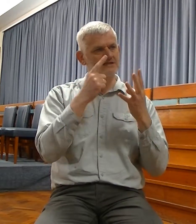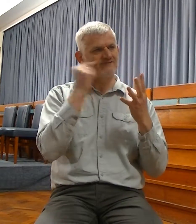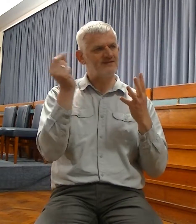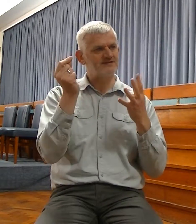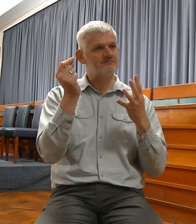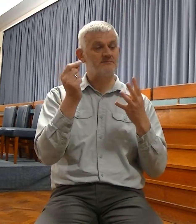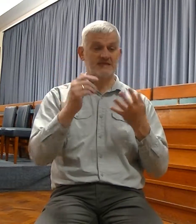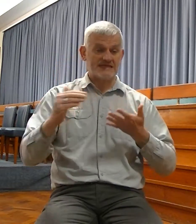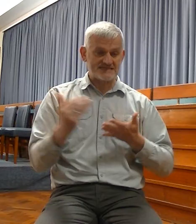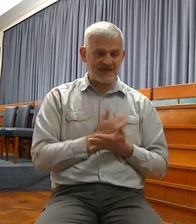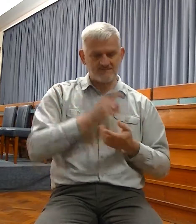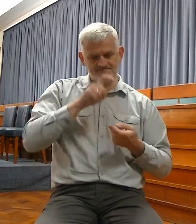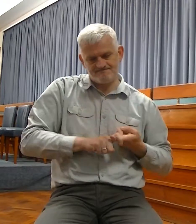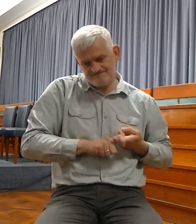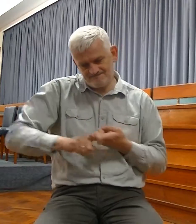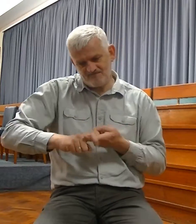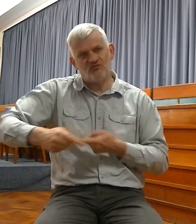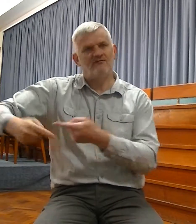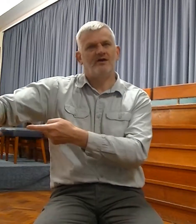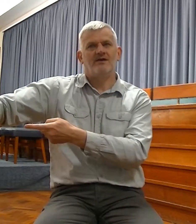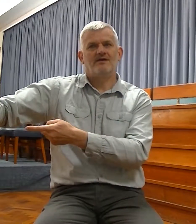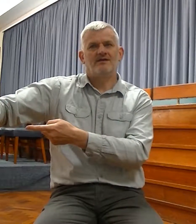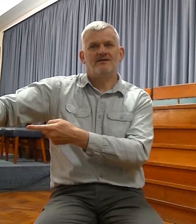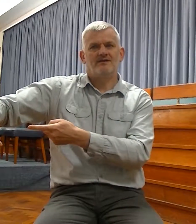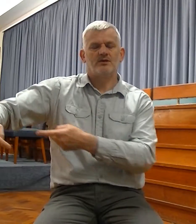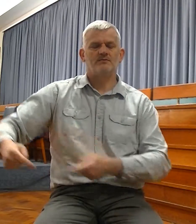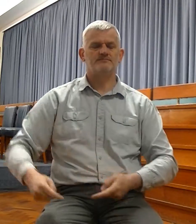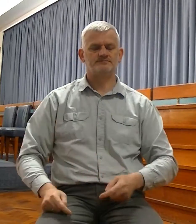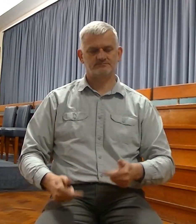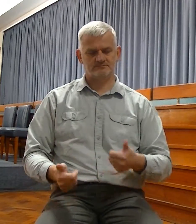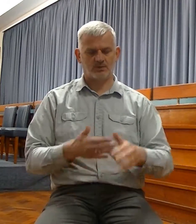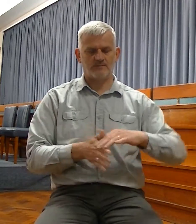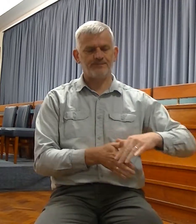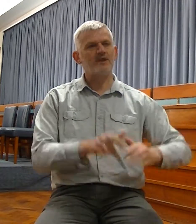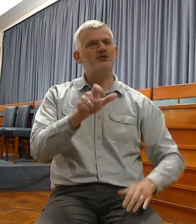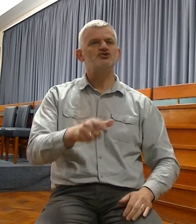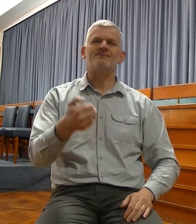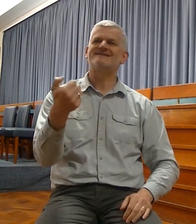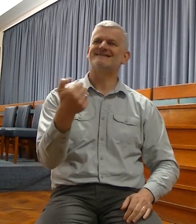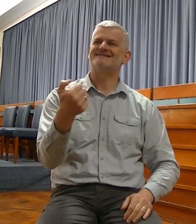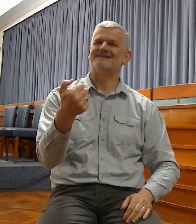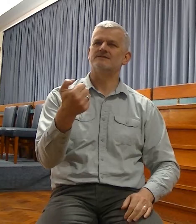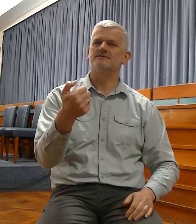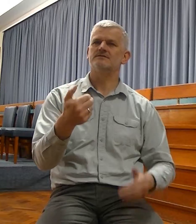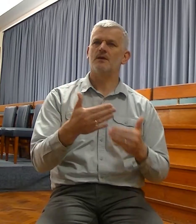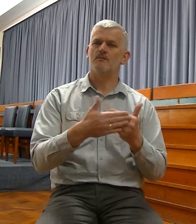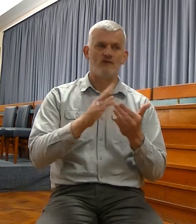chapter 3. And I'd like to go on now to chapter 16. And here are some more verses which are predictive